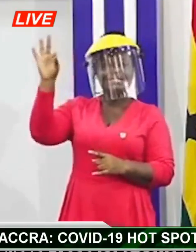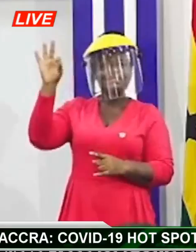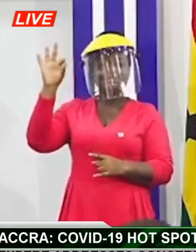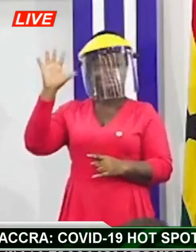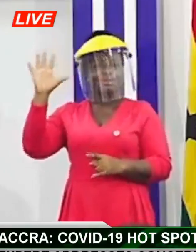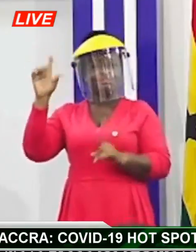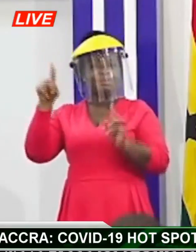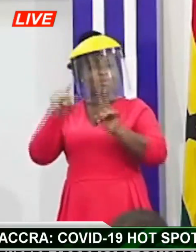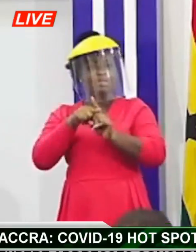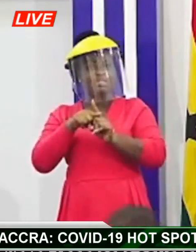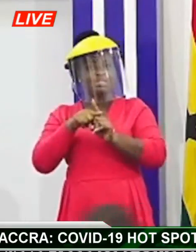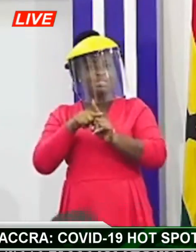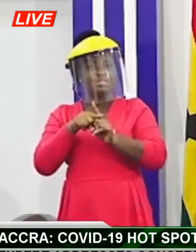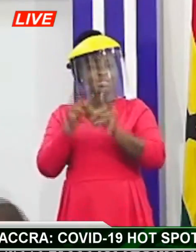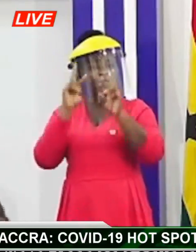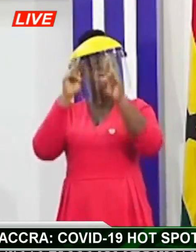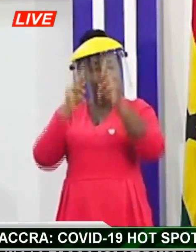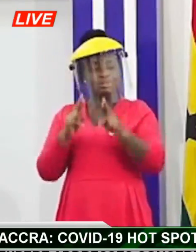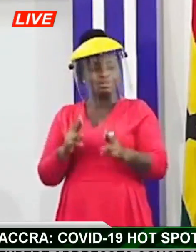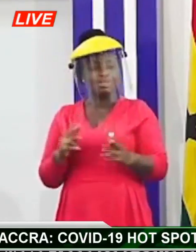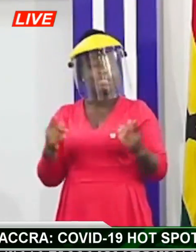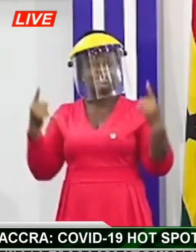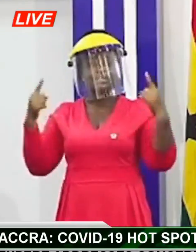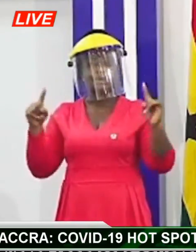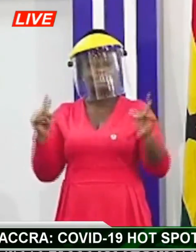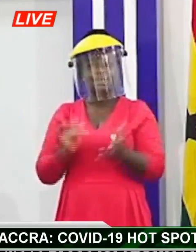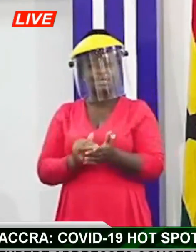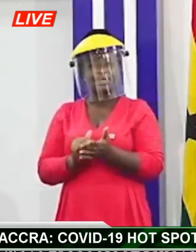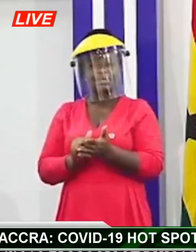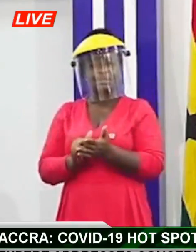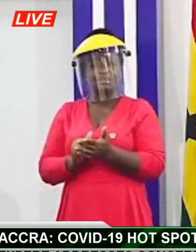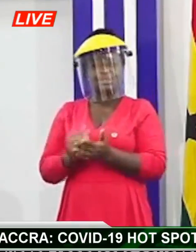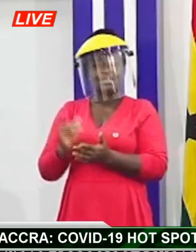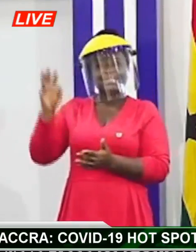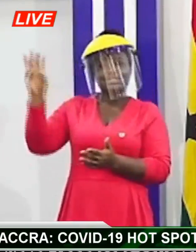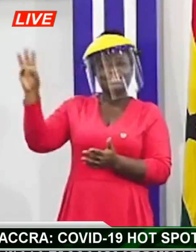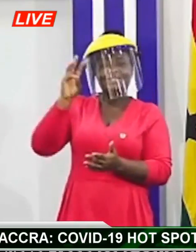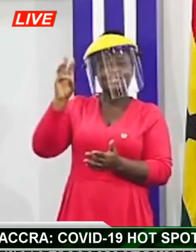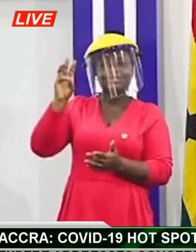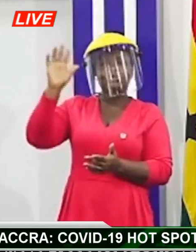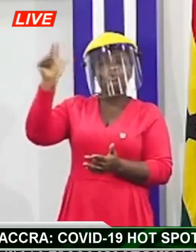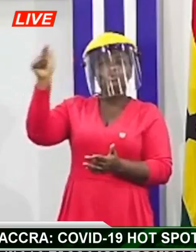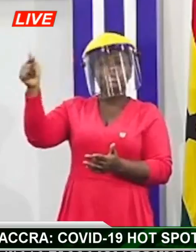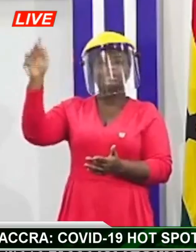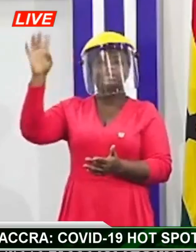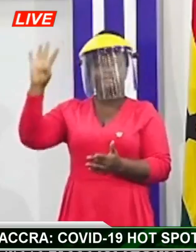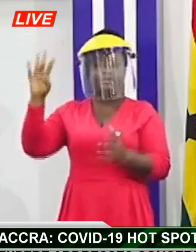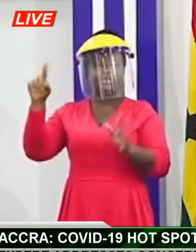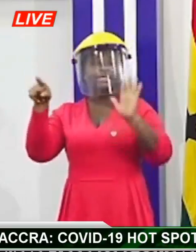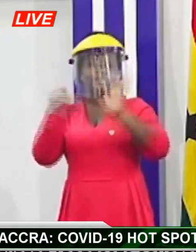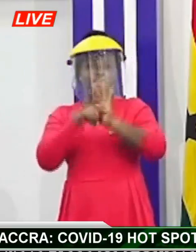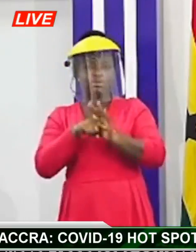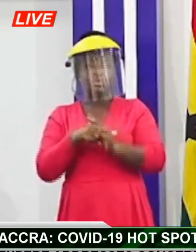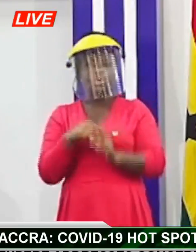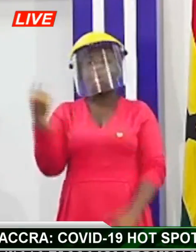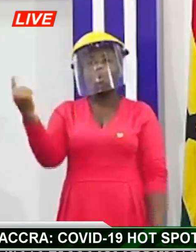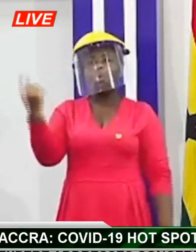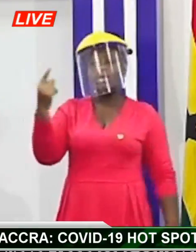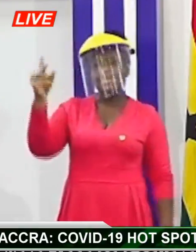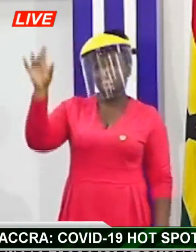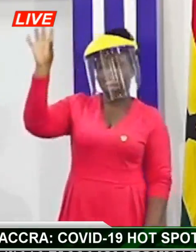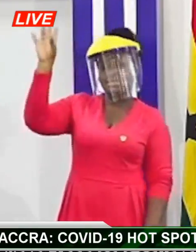there is also has come is that 624 are negative and all seven are positive